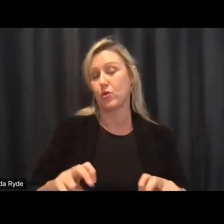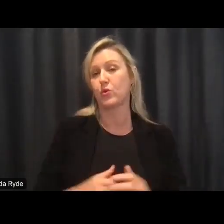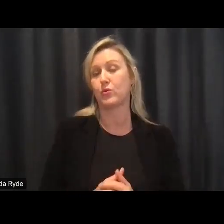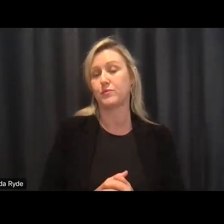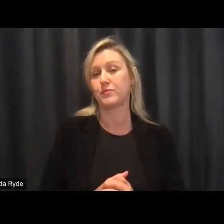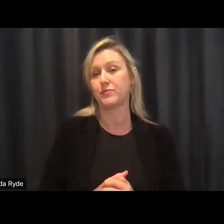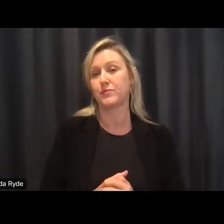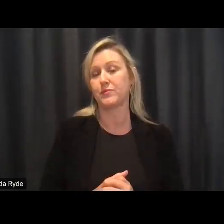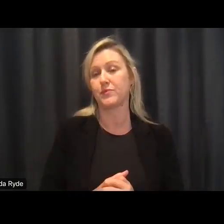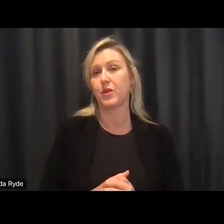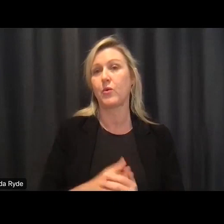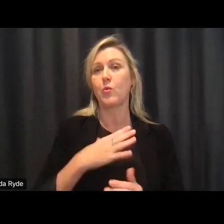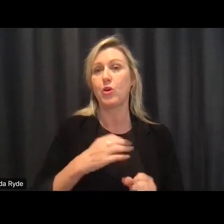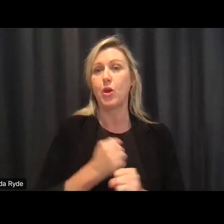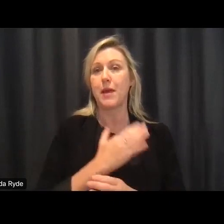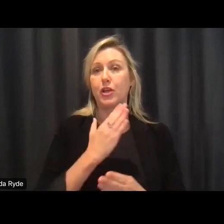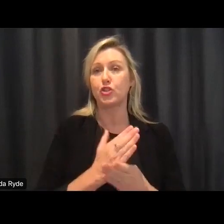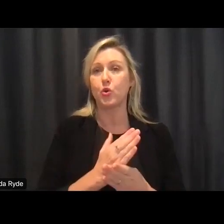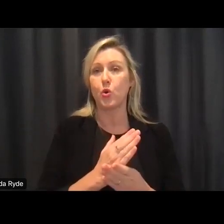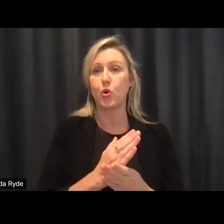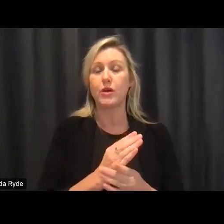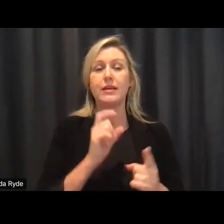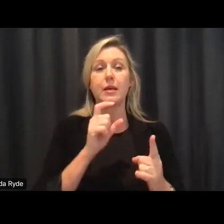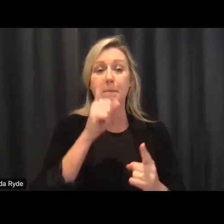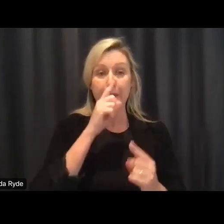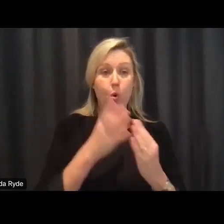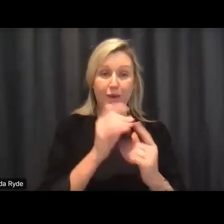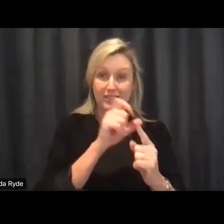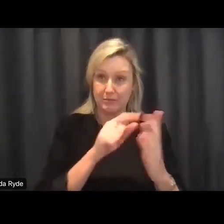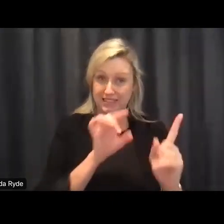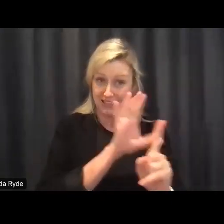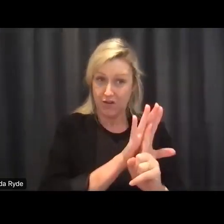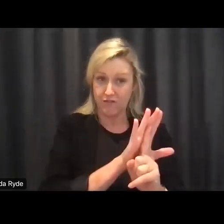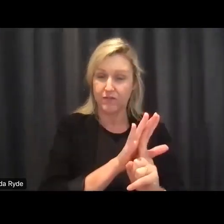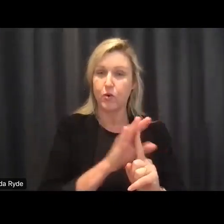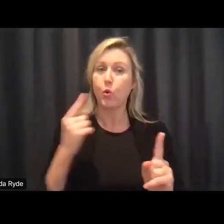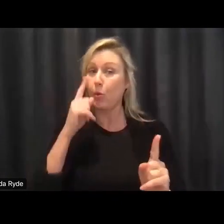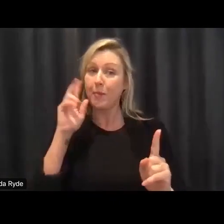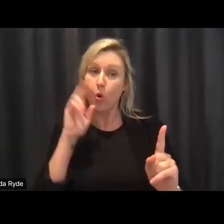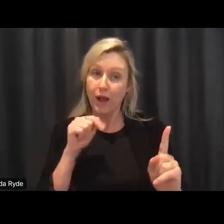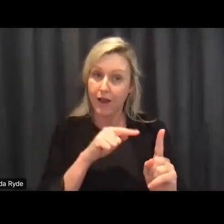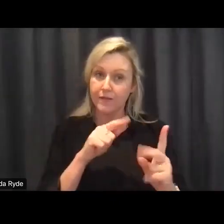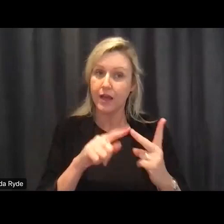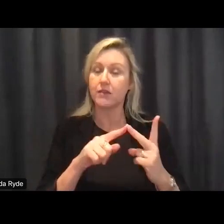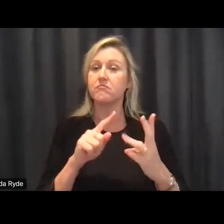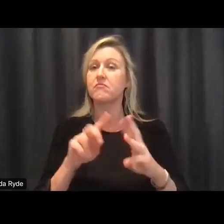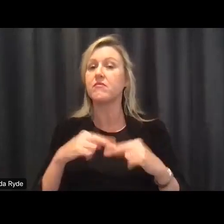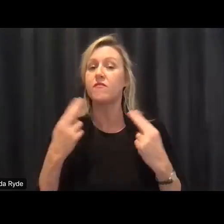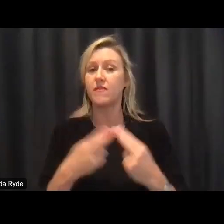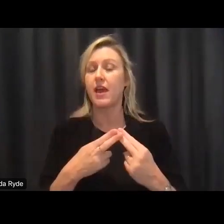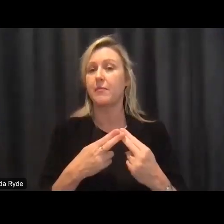carers and families the center of the review um you know this this amazing panel